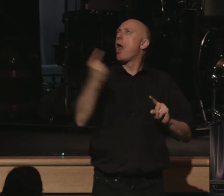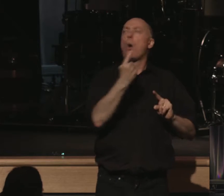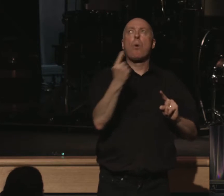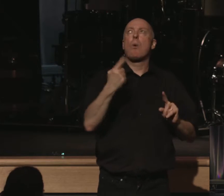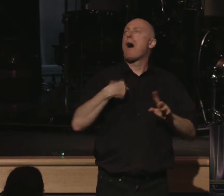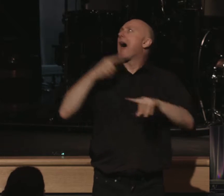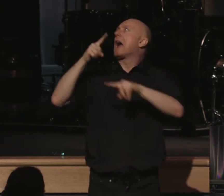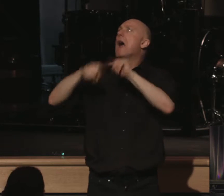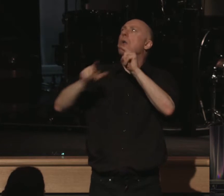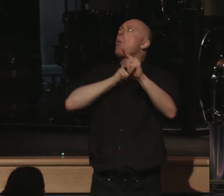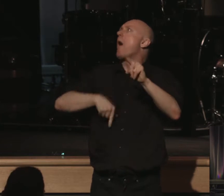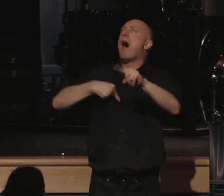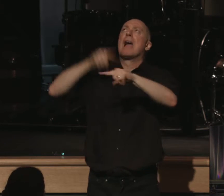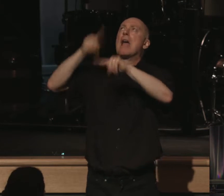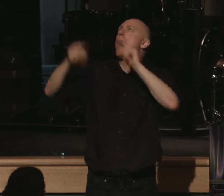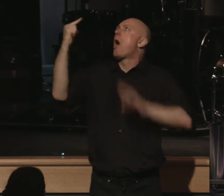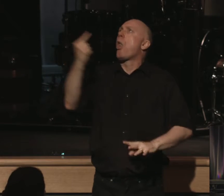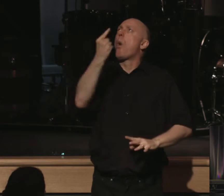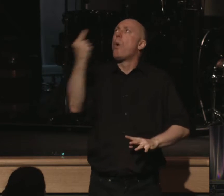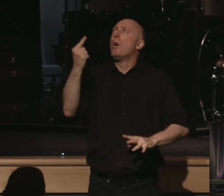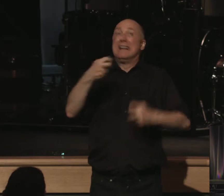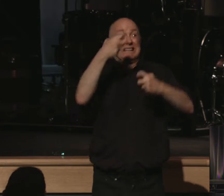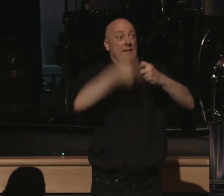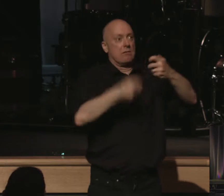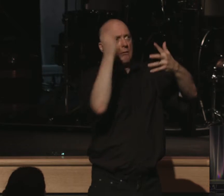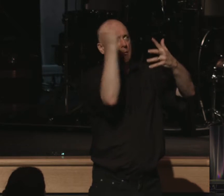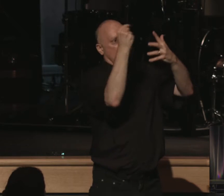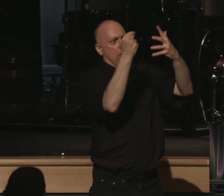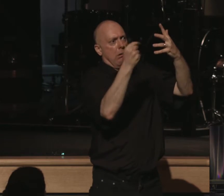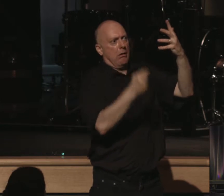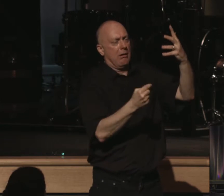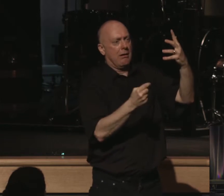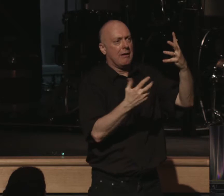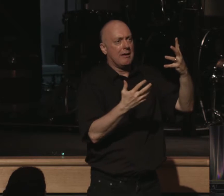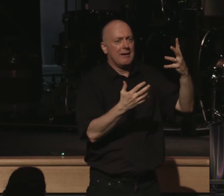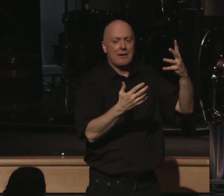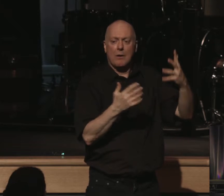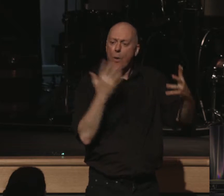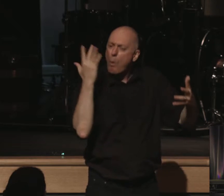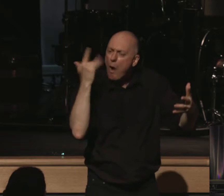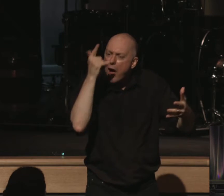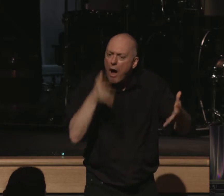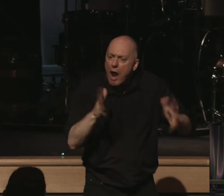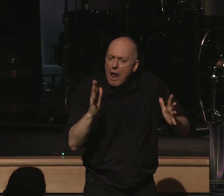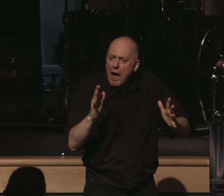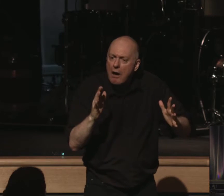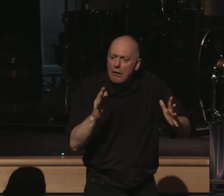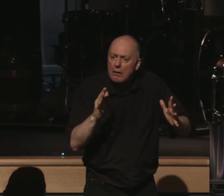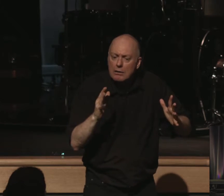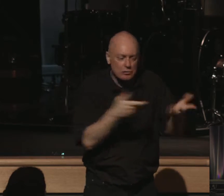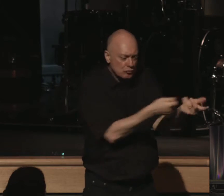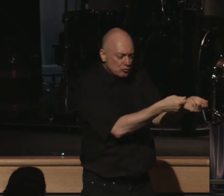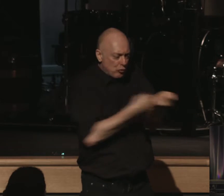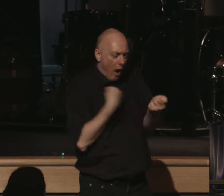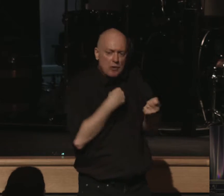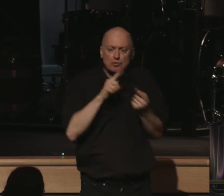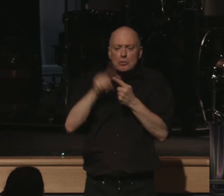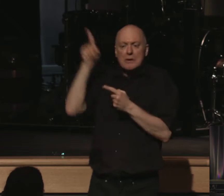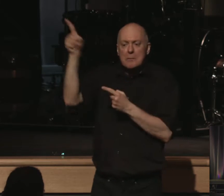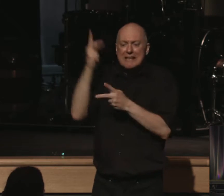I cannot. These difficult things, rather than meaning to crush me, they're meant to draw me to a God who loves me, who cares for me,